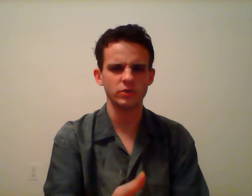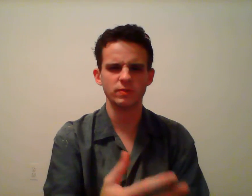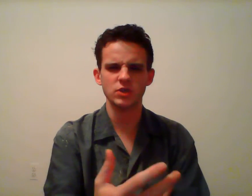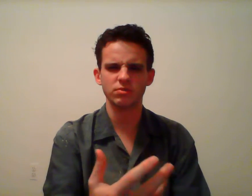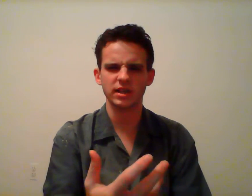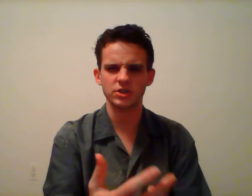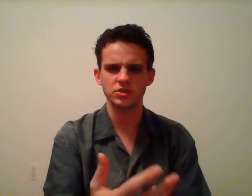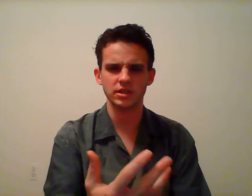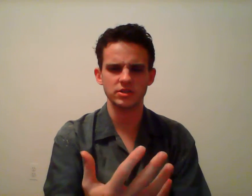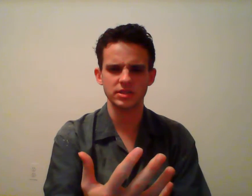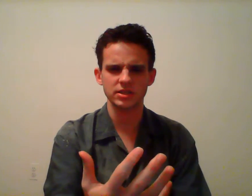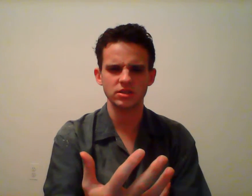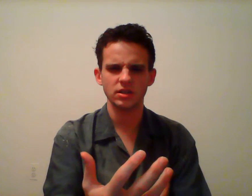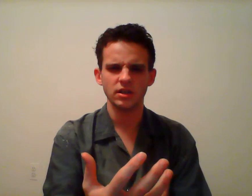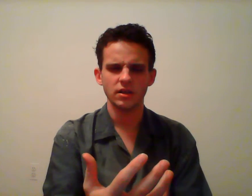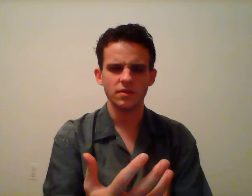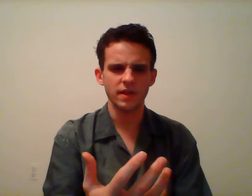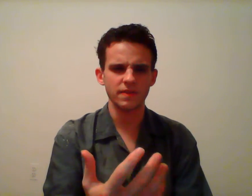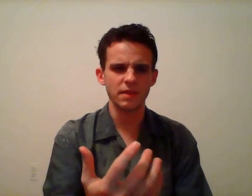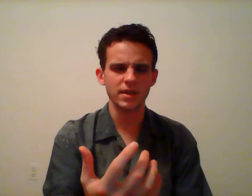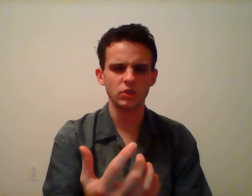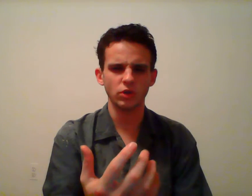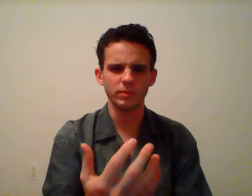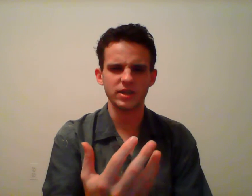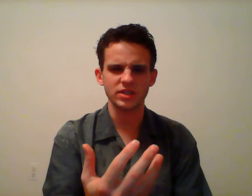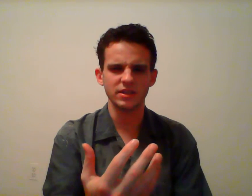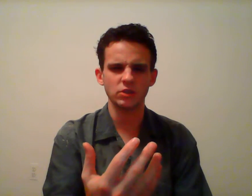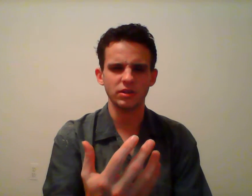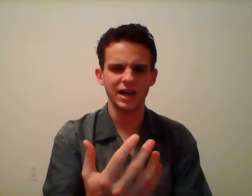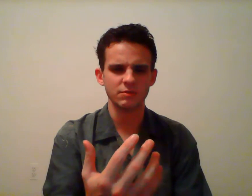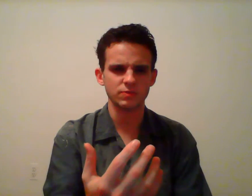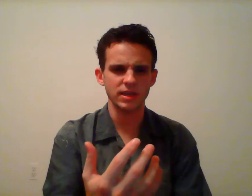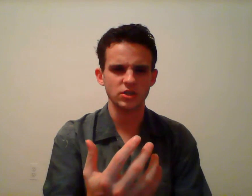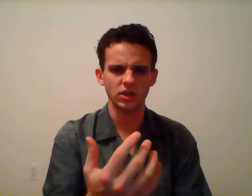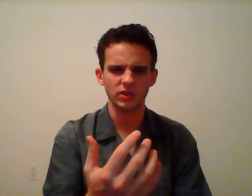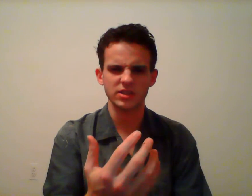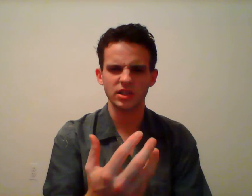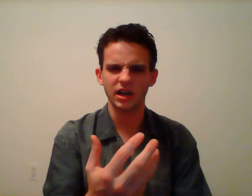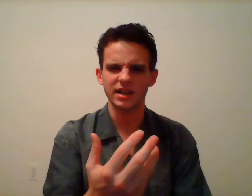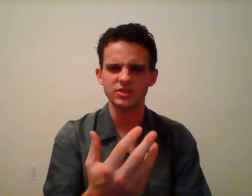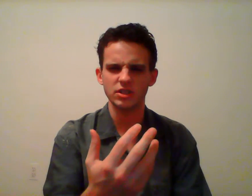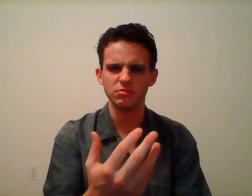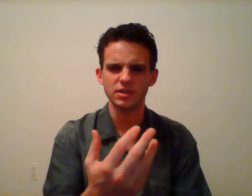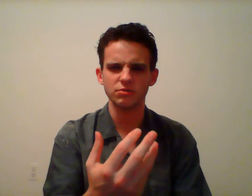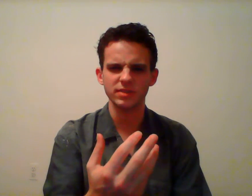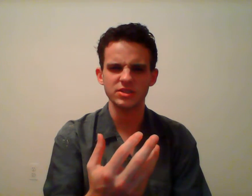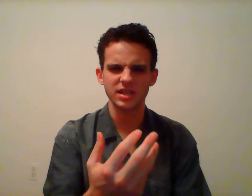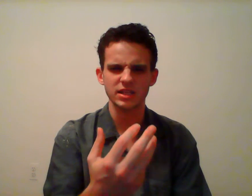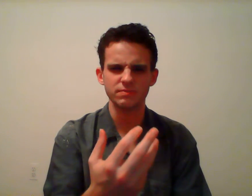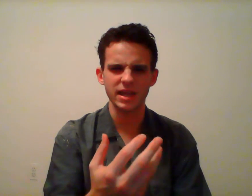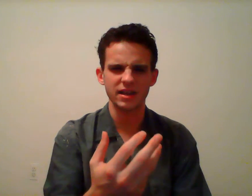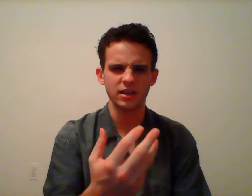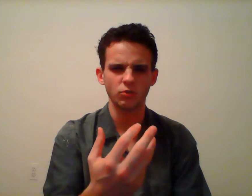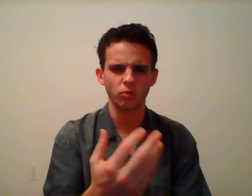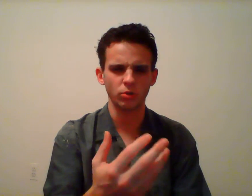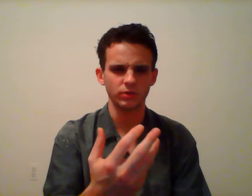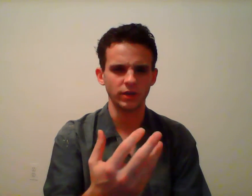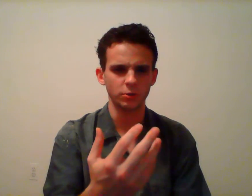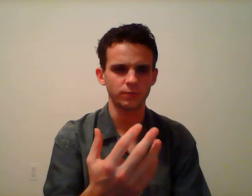Amendment speech protections exist, then they may as well be extended to anonymous speech unless con has a unique reason that it's bad in a world of other